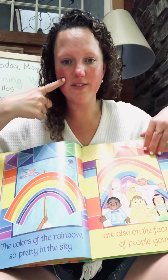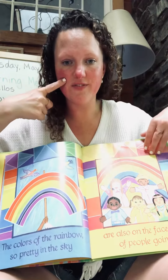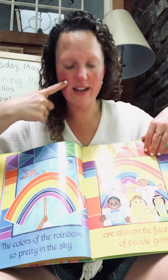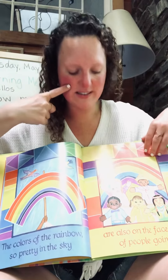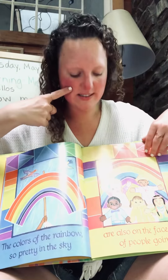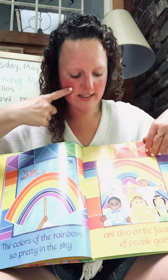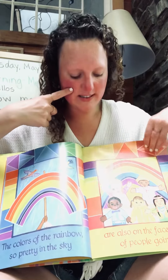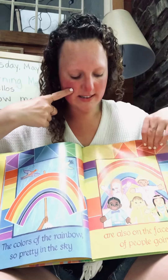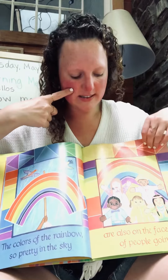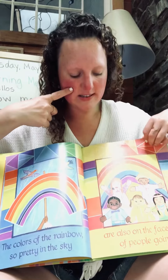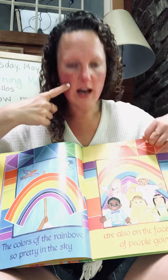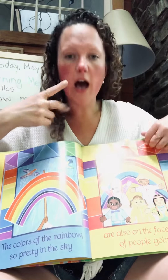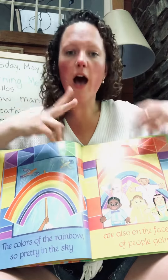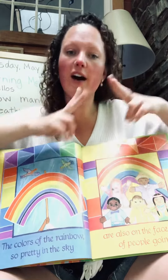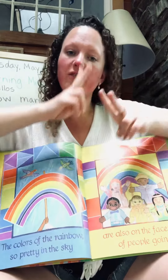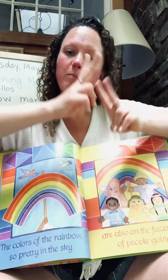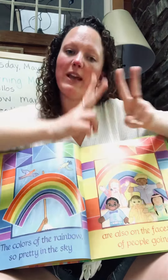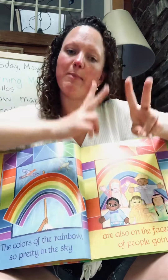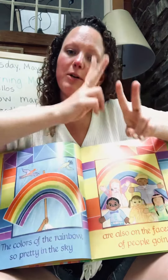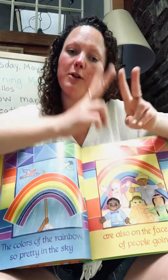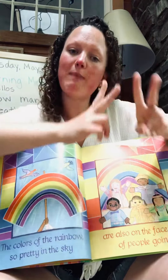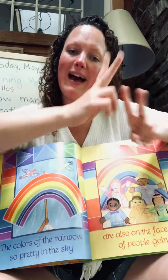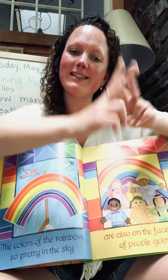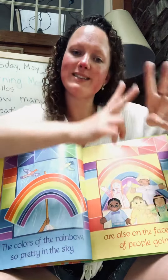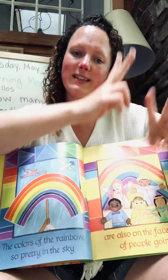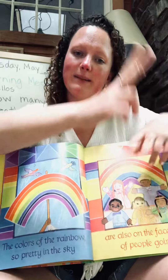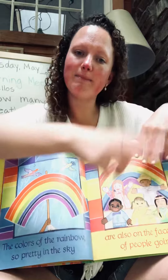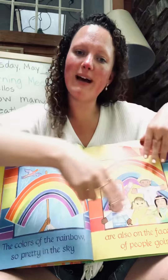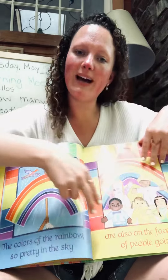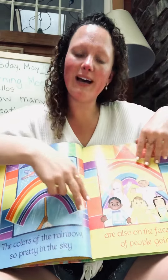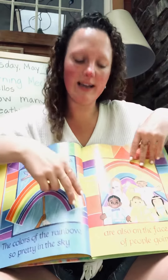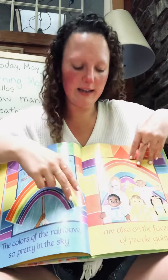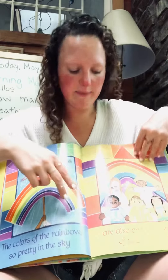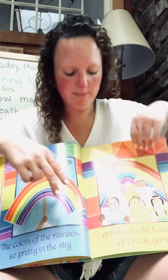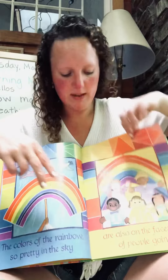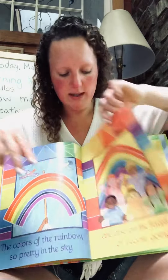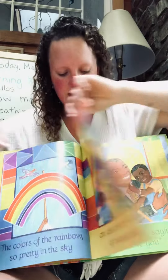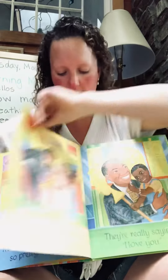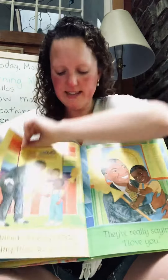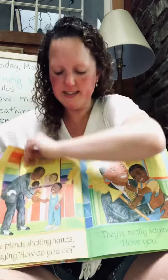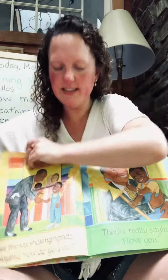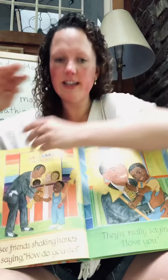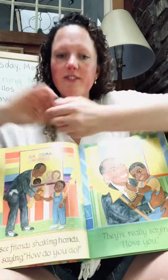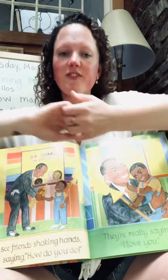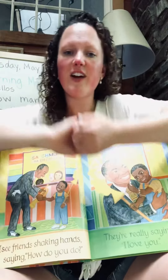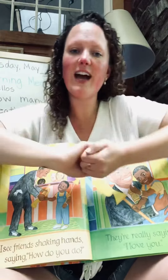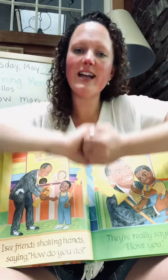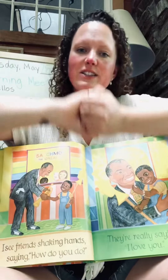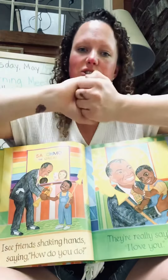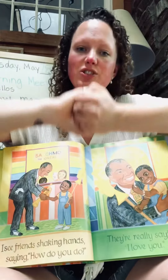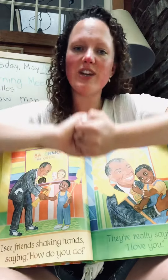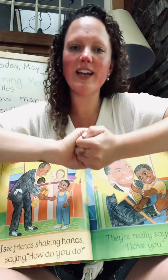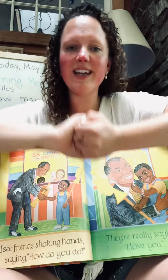faces of people passing by. I see friends shaking